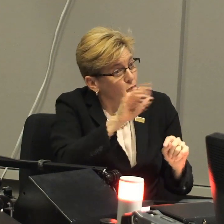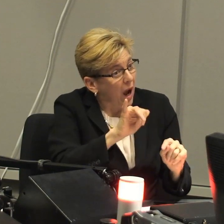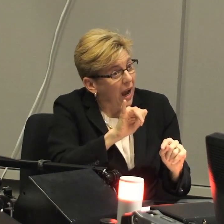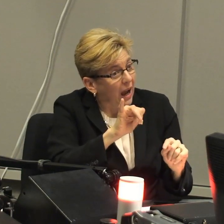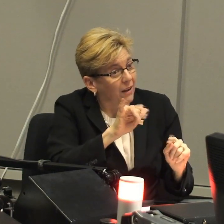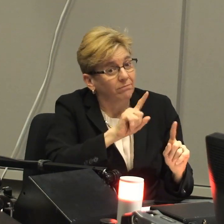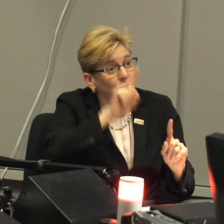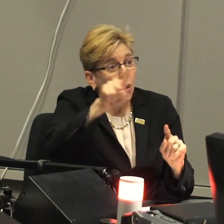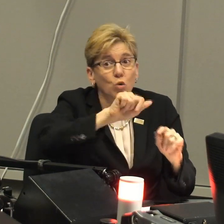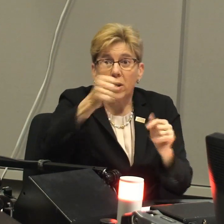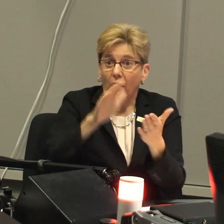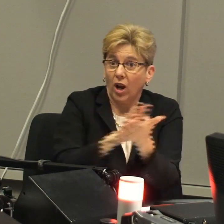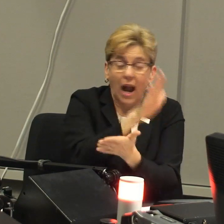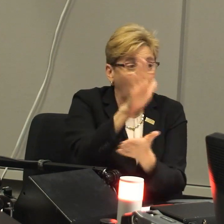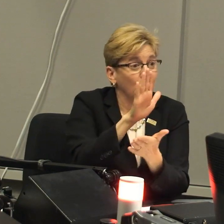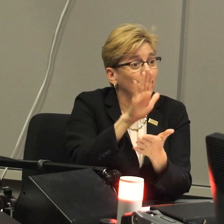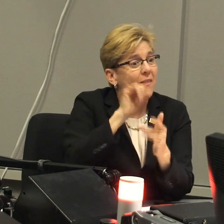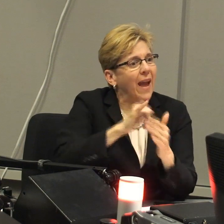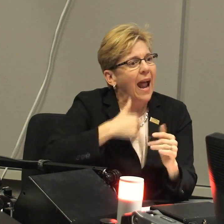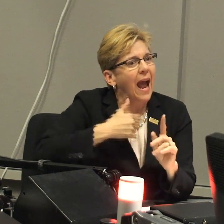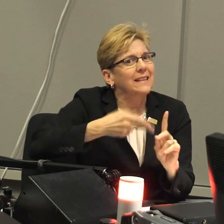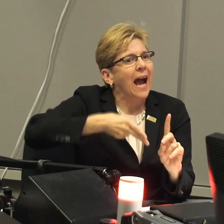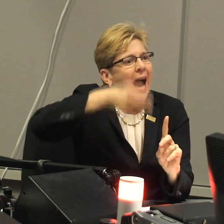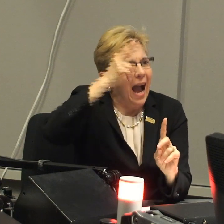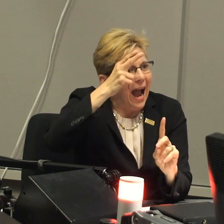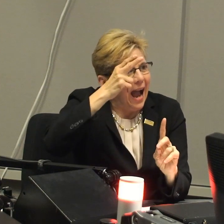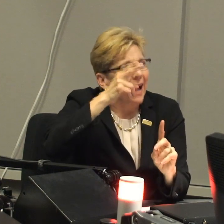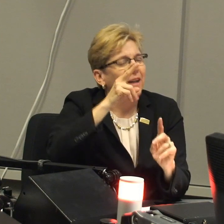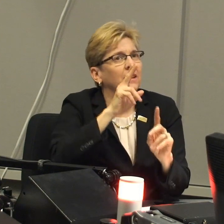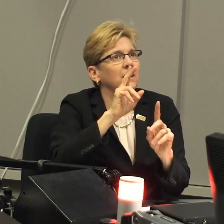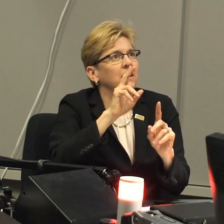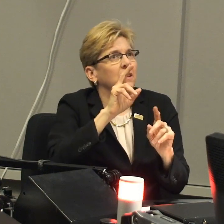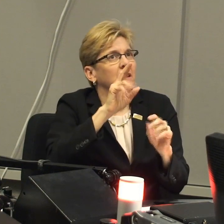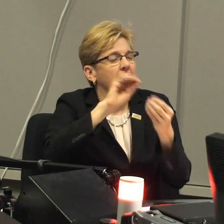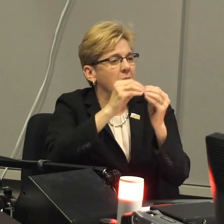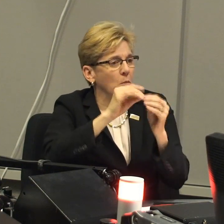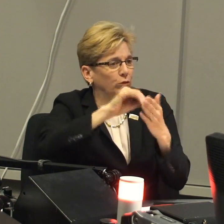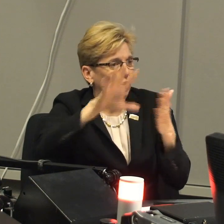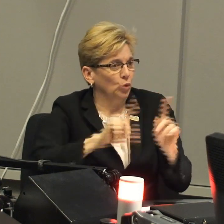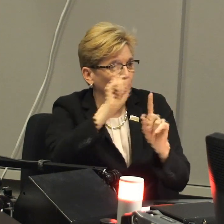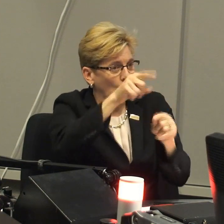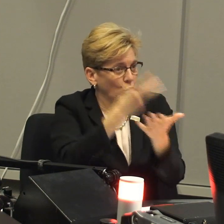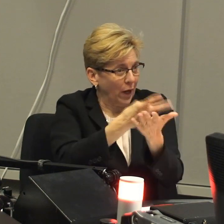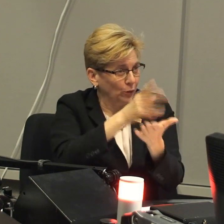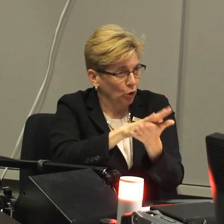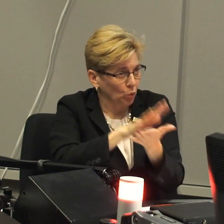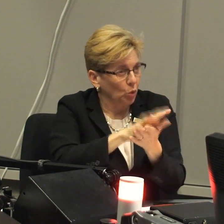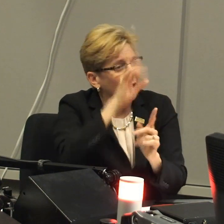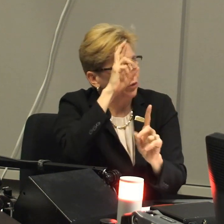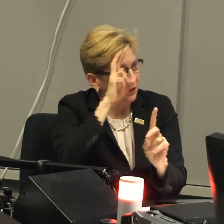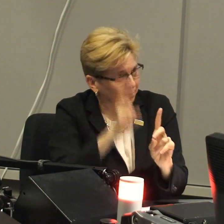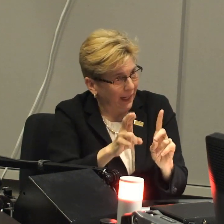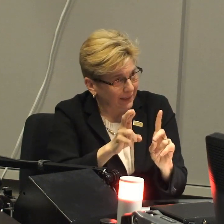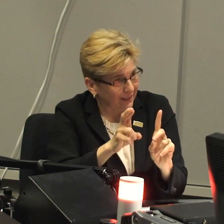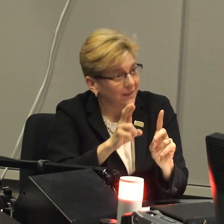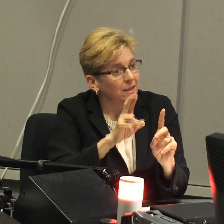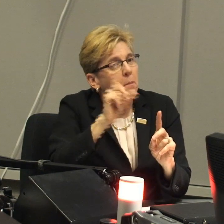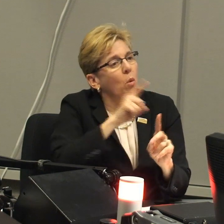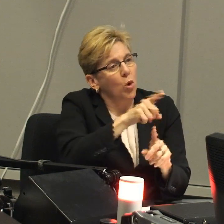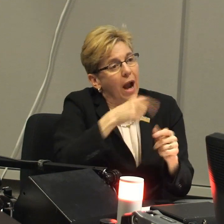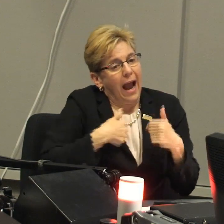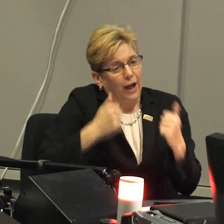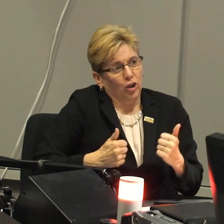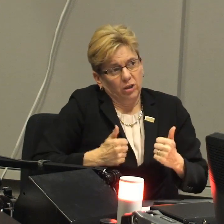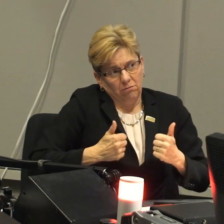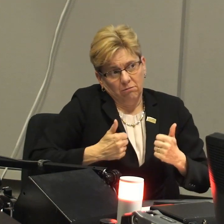way. So when I was considering it, my mother said, can you try to go another college, a college that has a large number of students who go on to